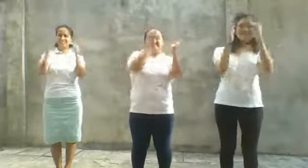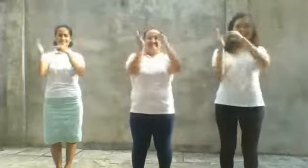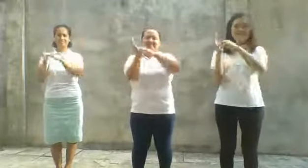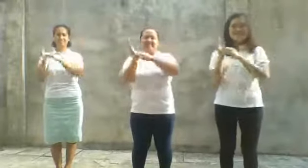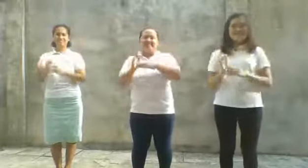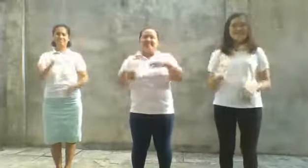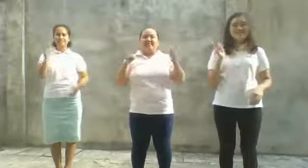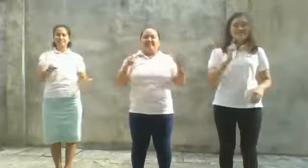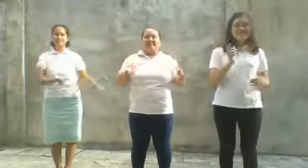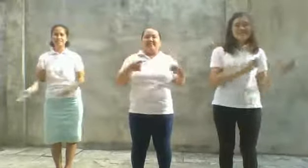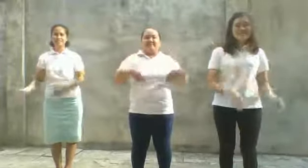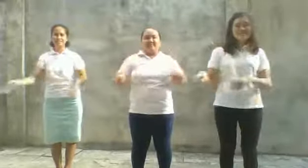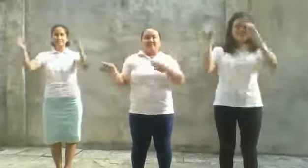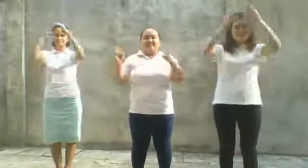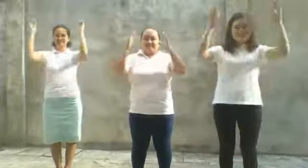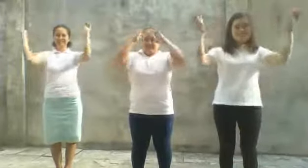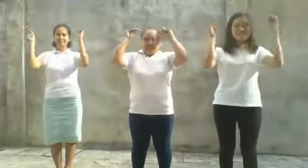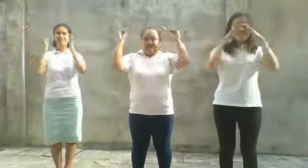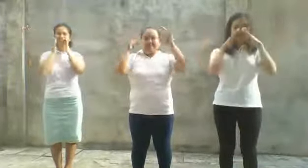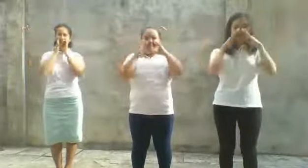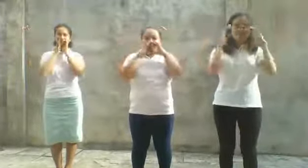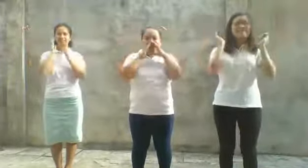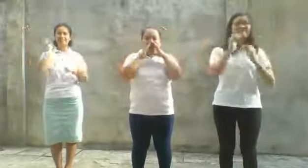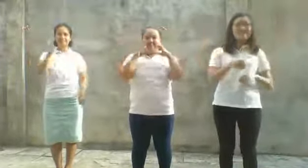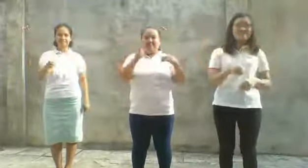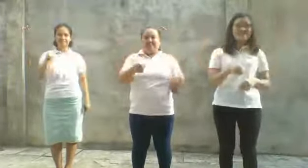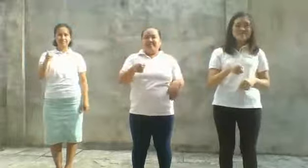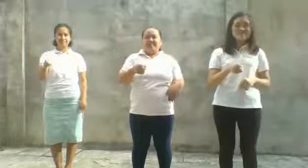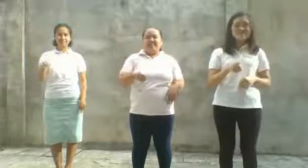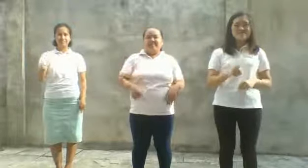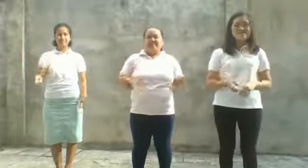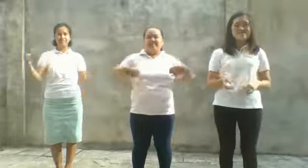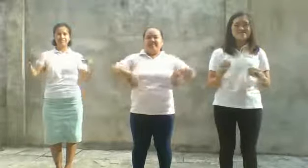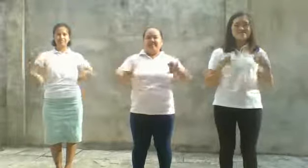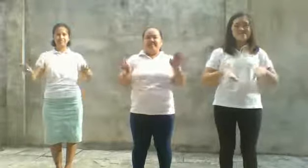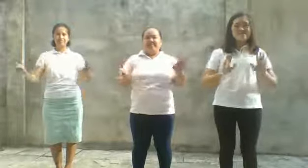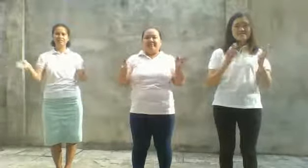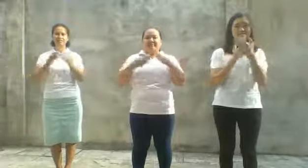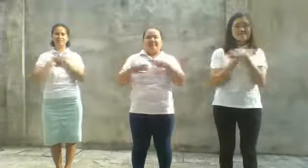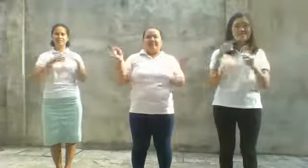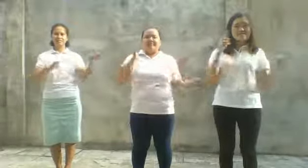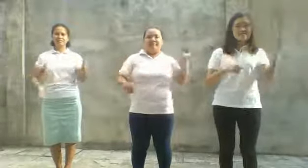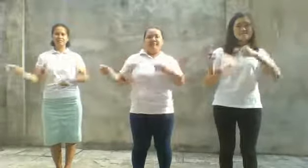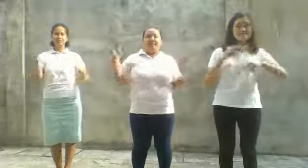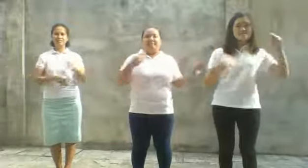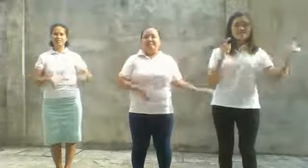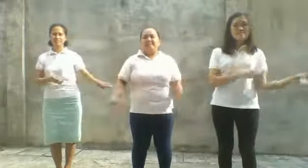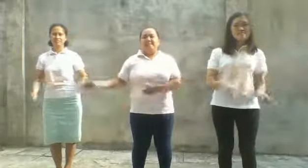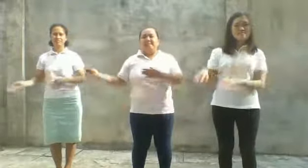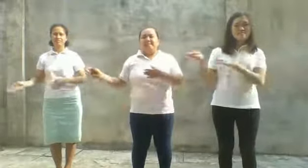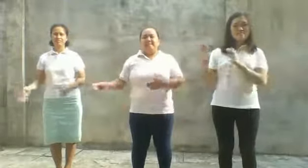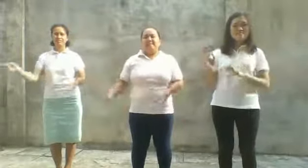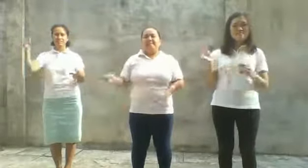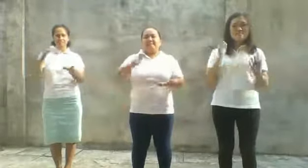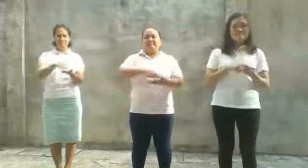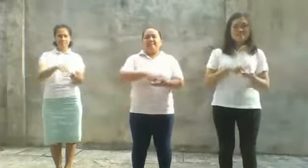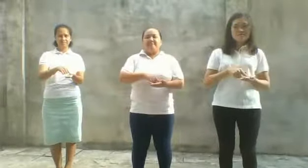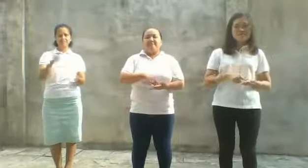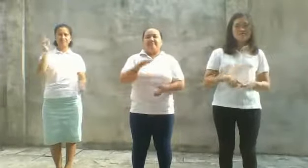again. He went to Pharaoh and said to him, Let my people go, this